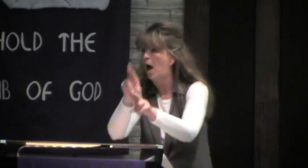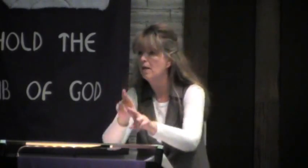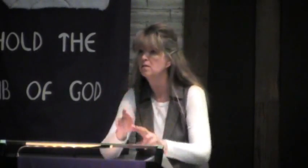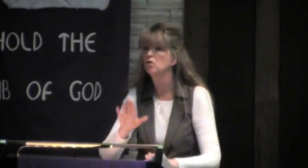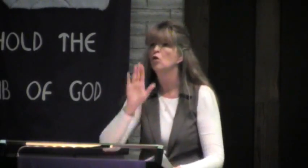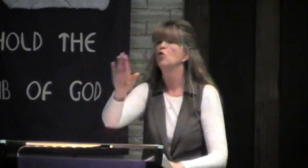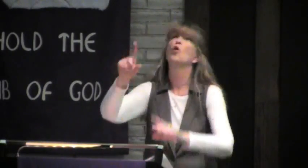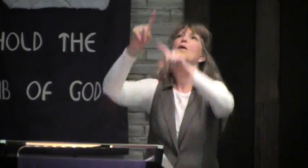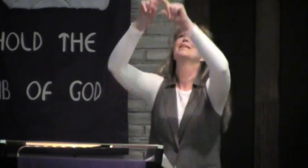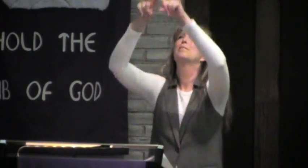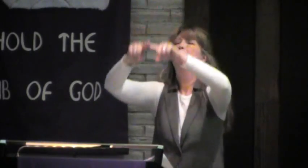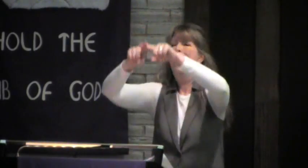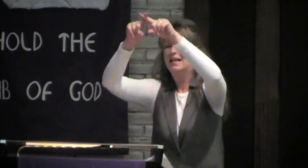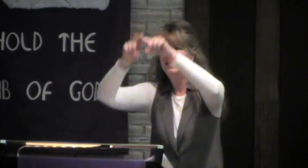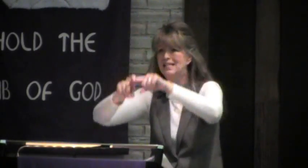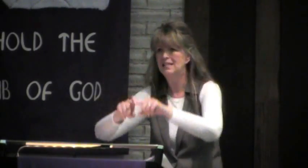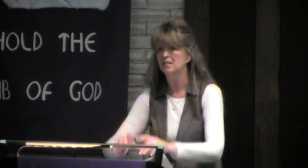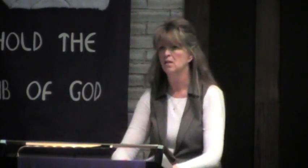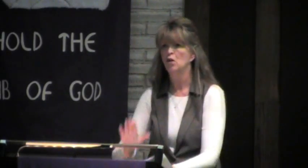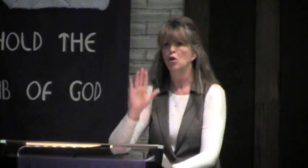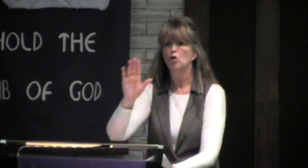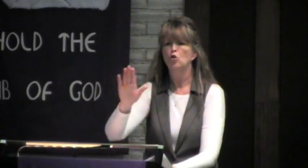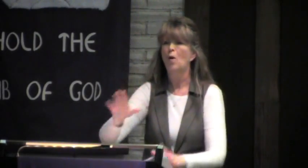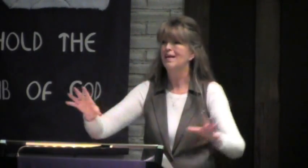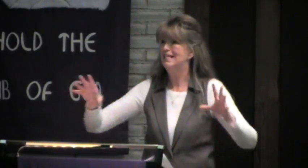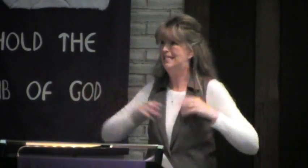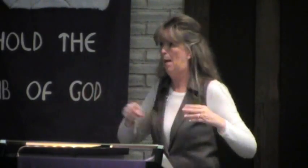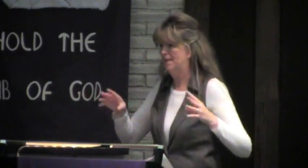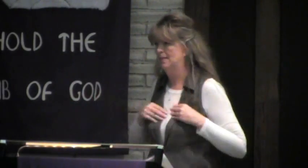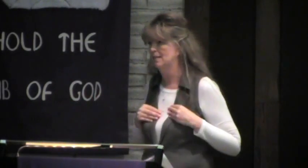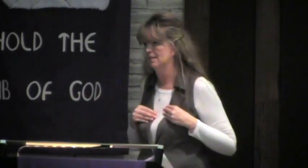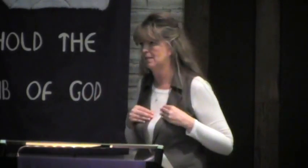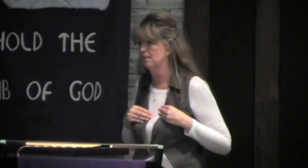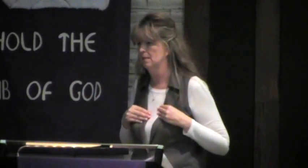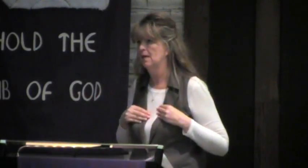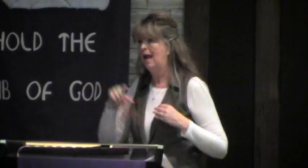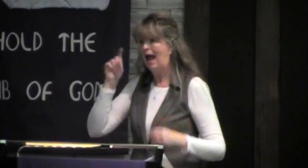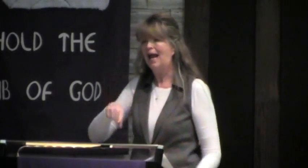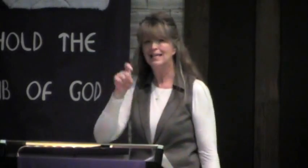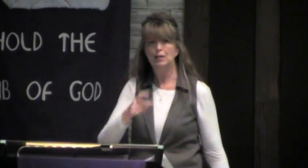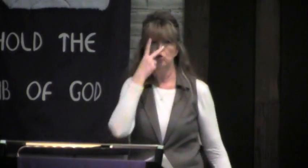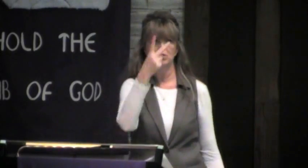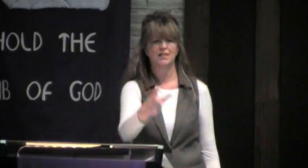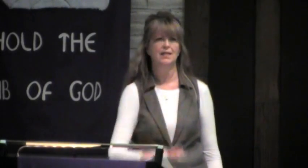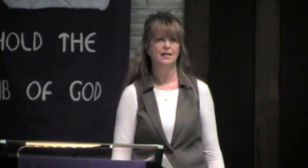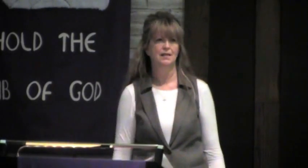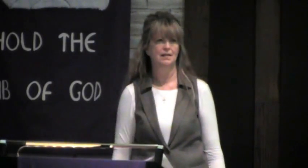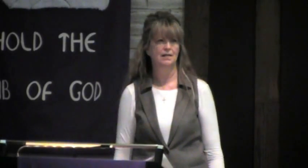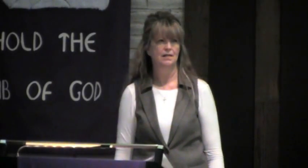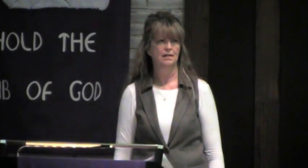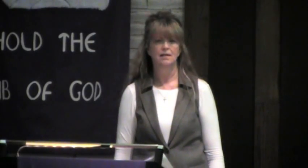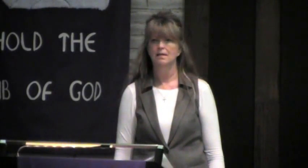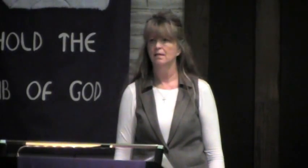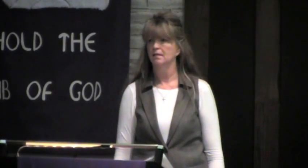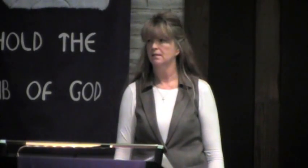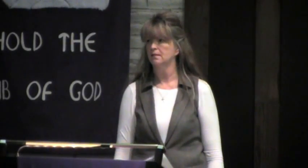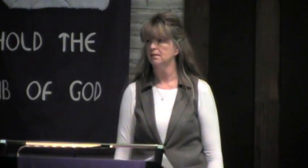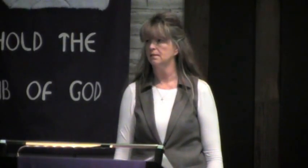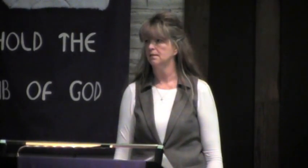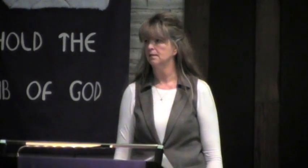through you and your responses and your dependence. And your acceptance is what God needs to